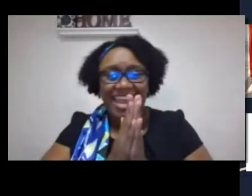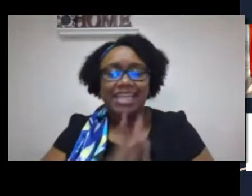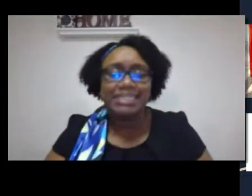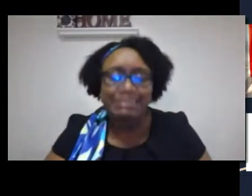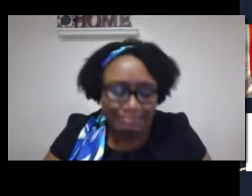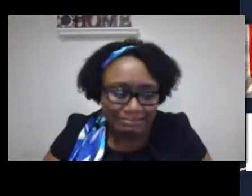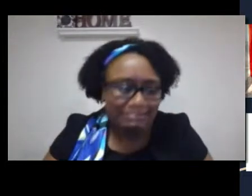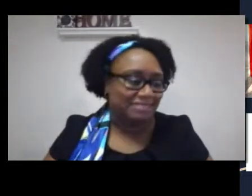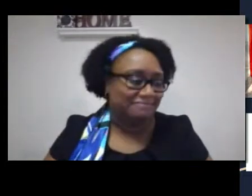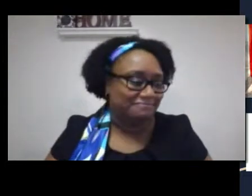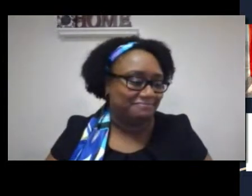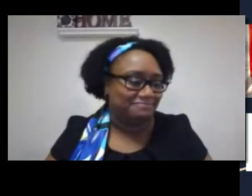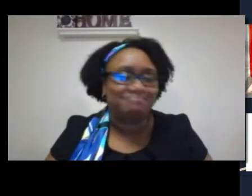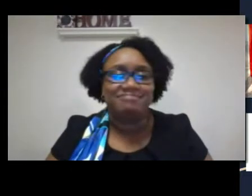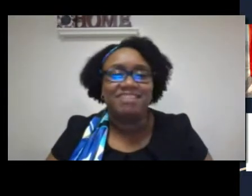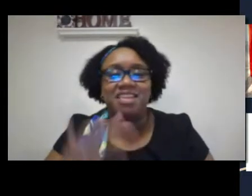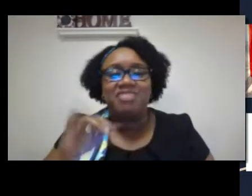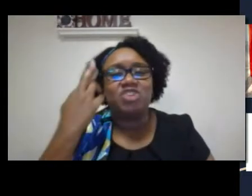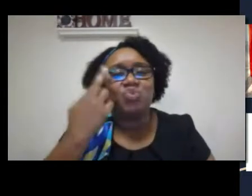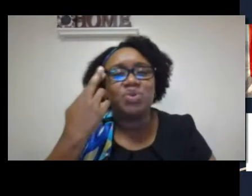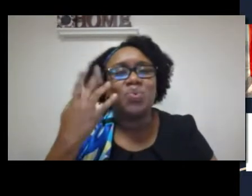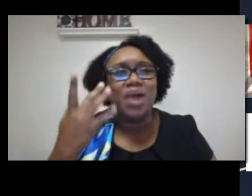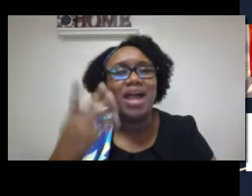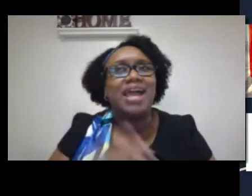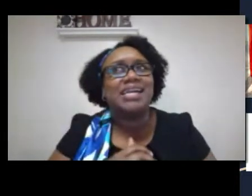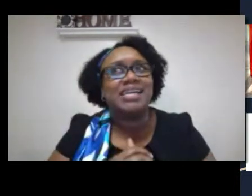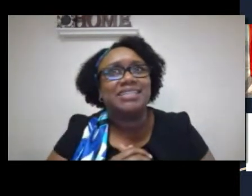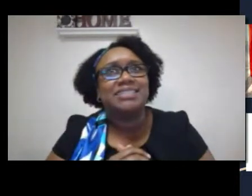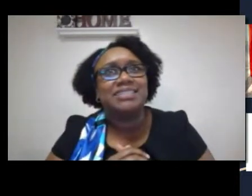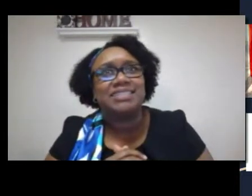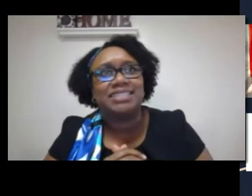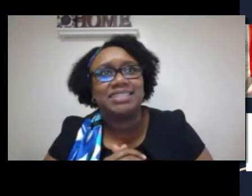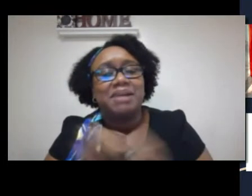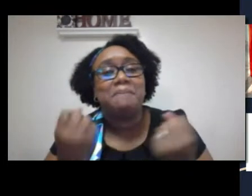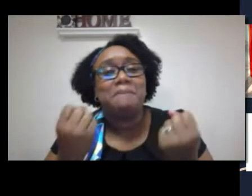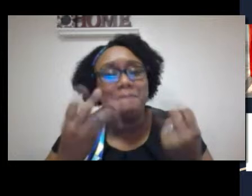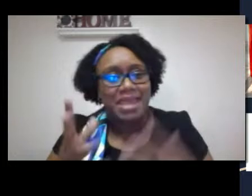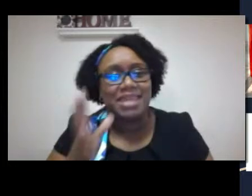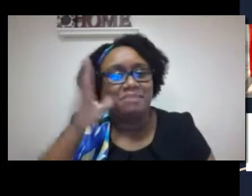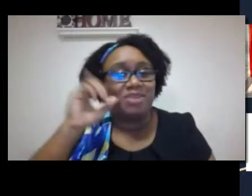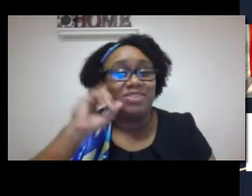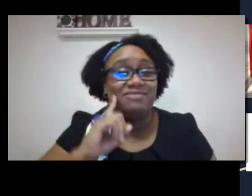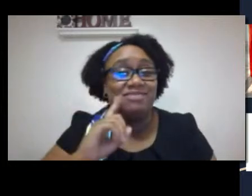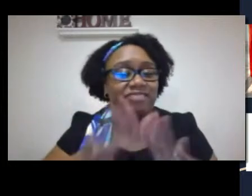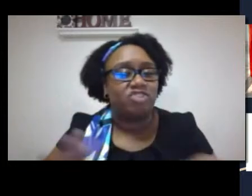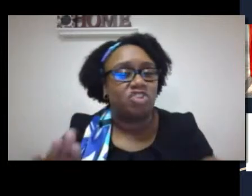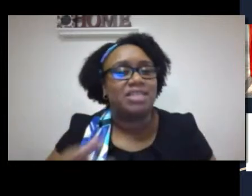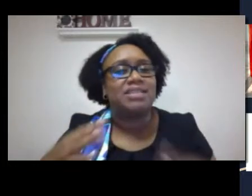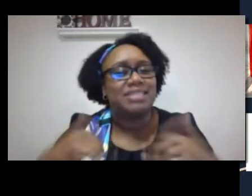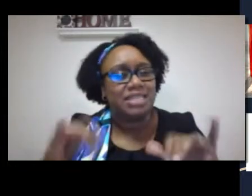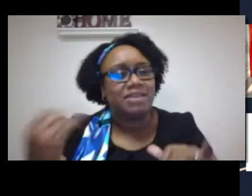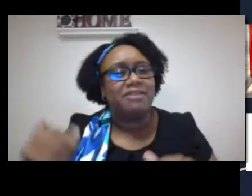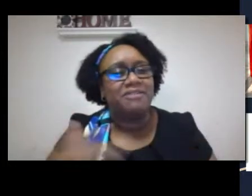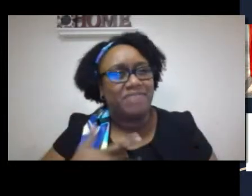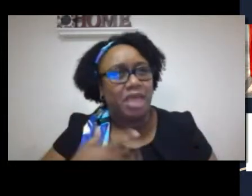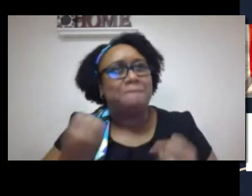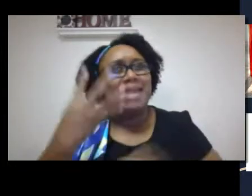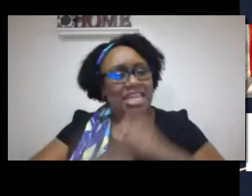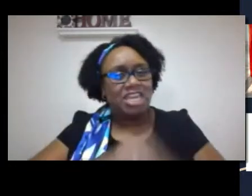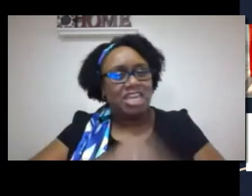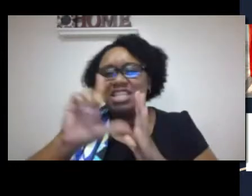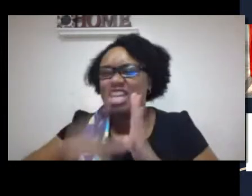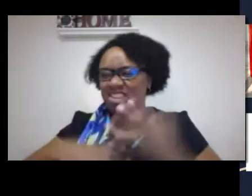have this. We have that. We have this program. You can get this. You can get that. We have it all for you. And the parents are still thinking, deaf, my